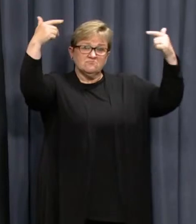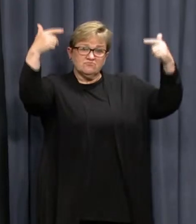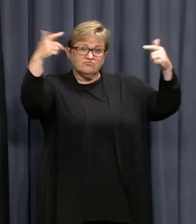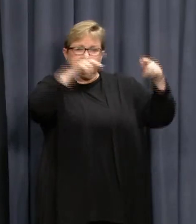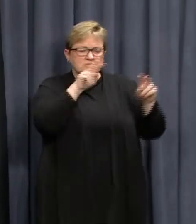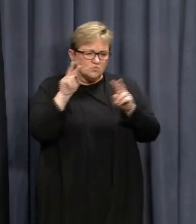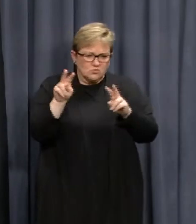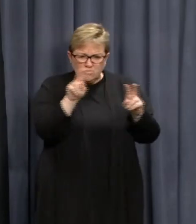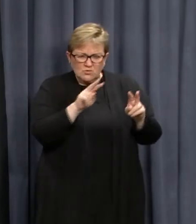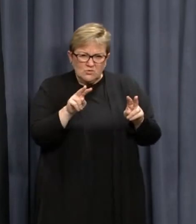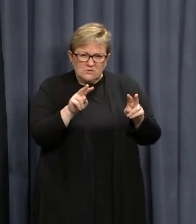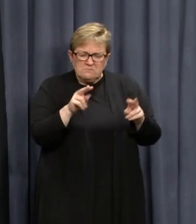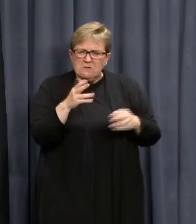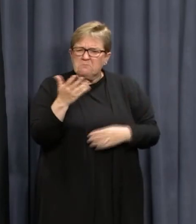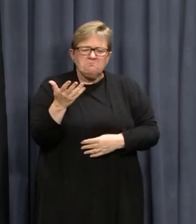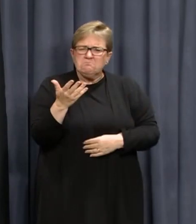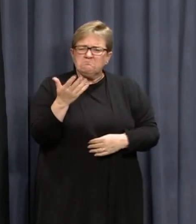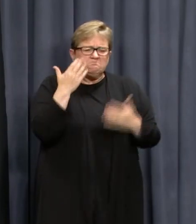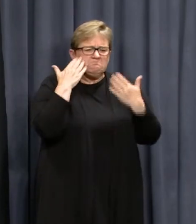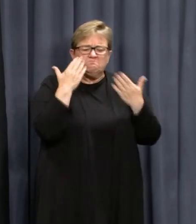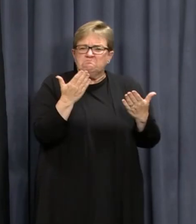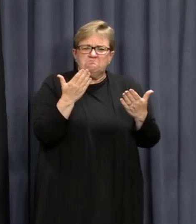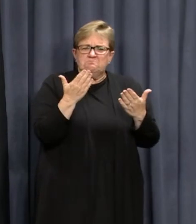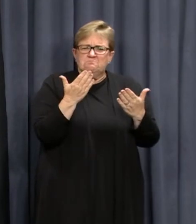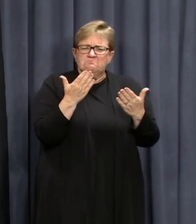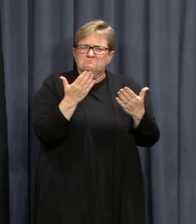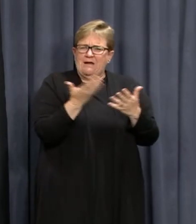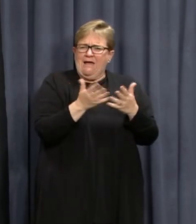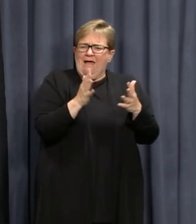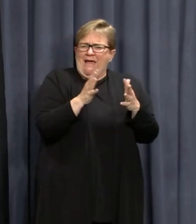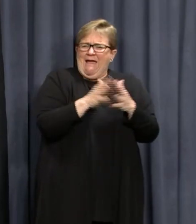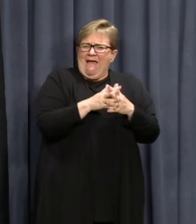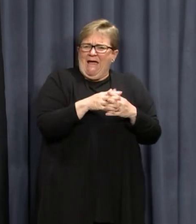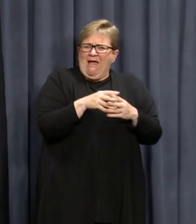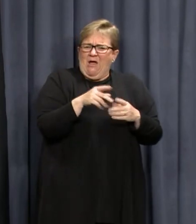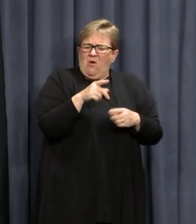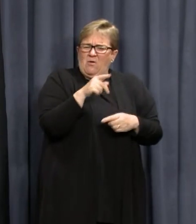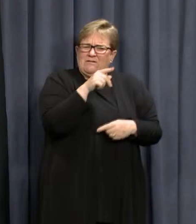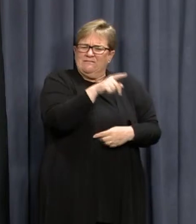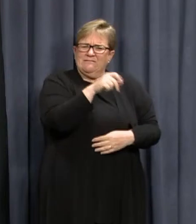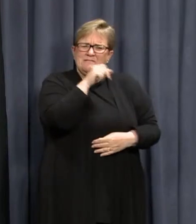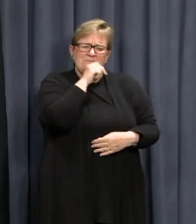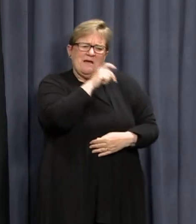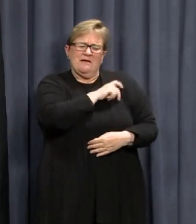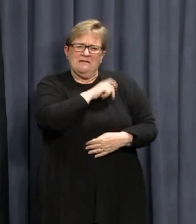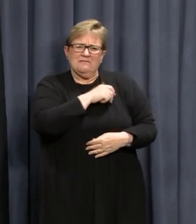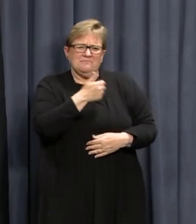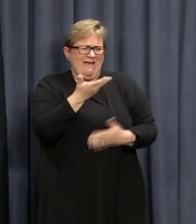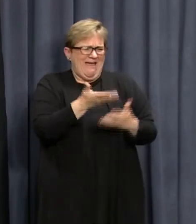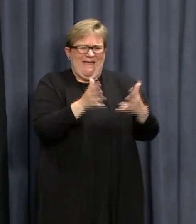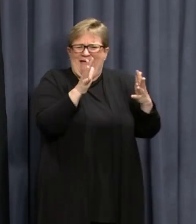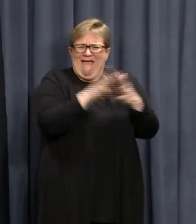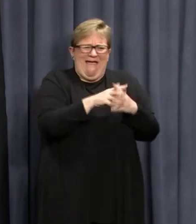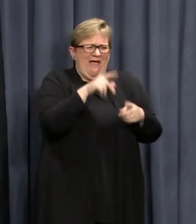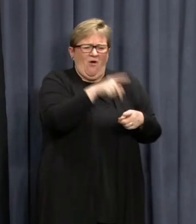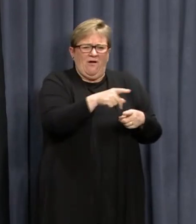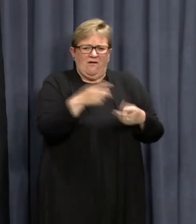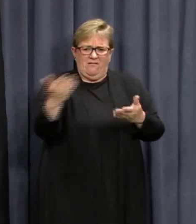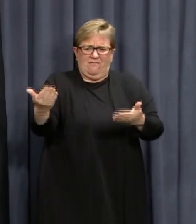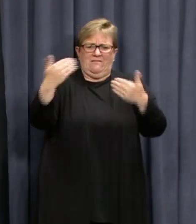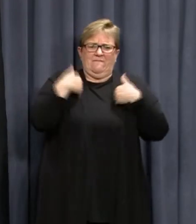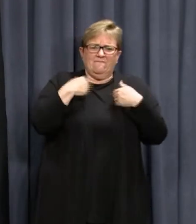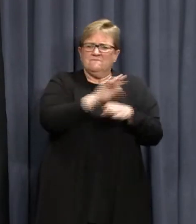being reviewed. However, there is no clear explanation at this point as to how this security guard could have been infected.